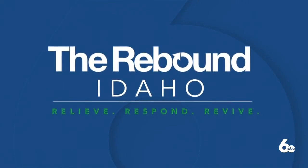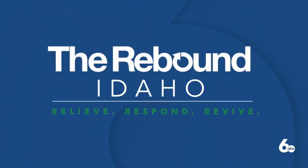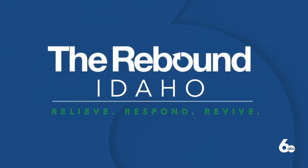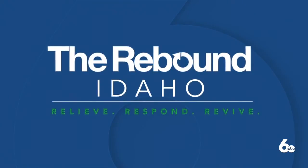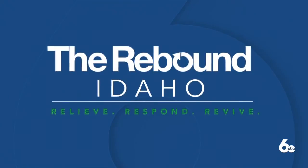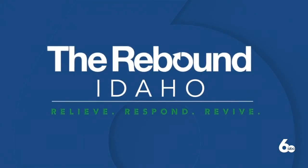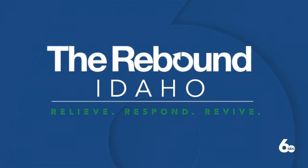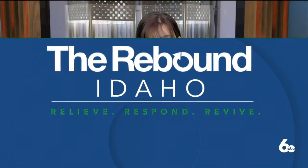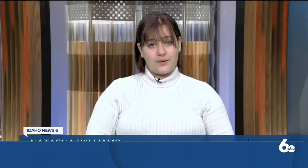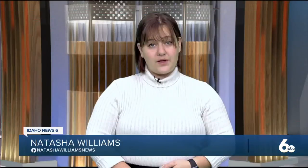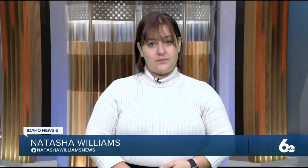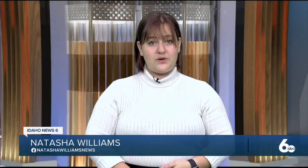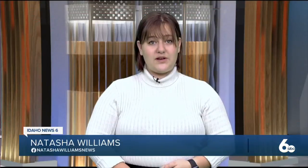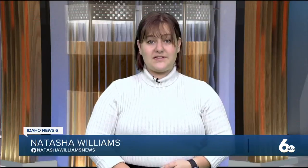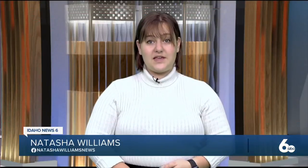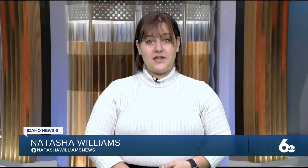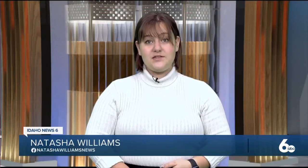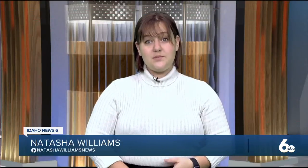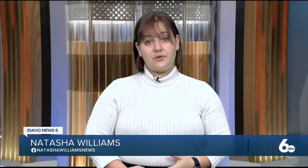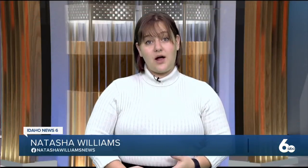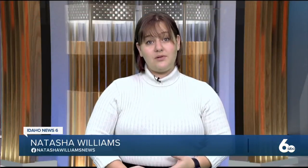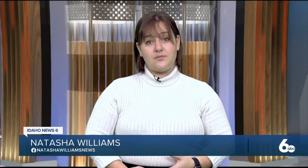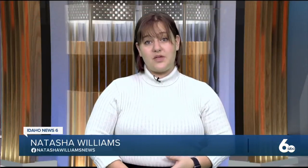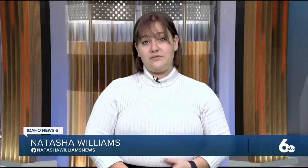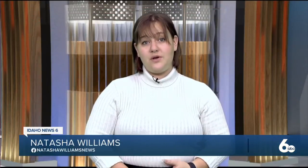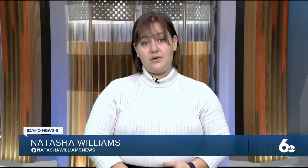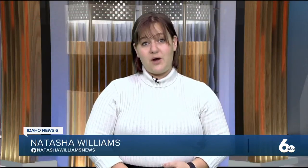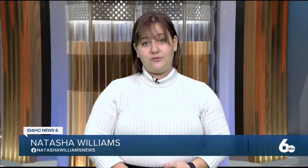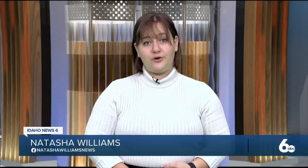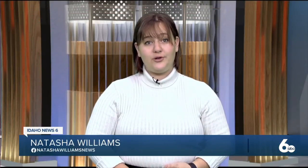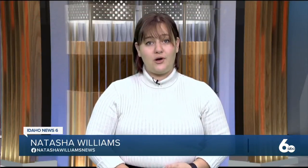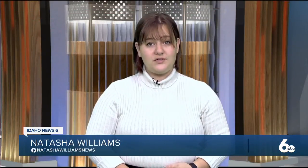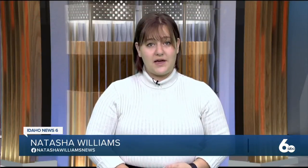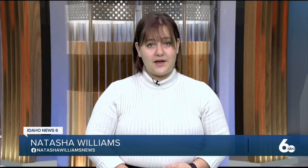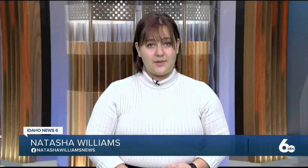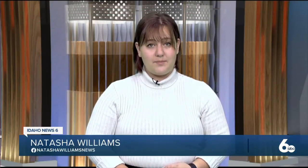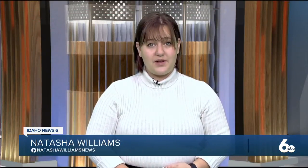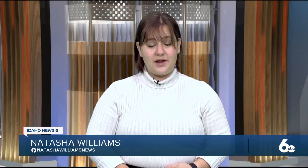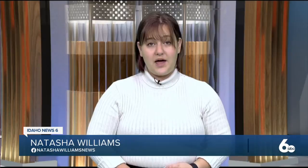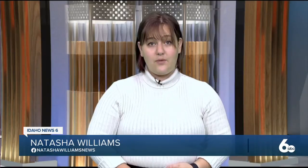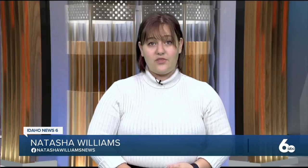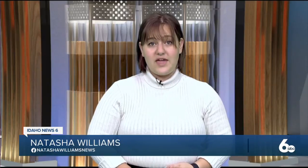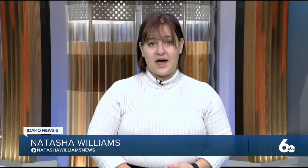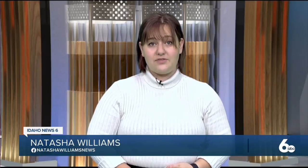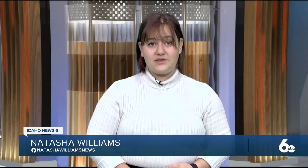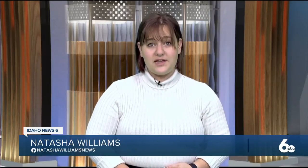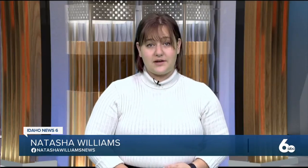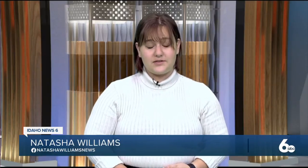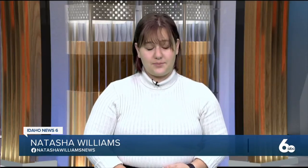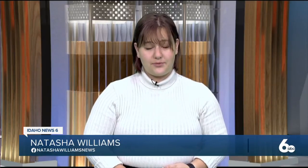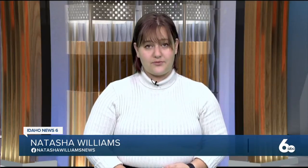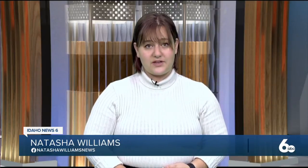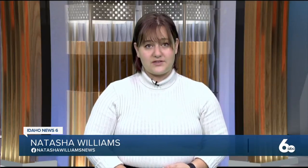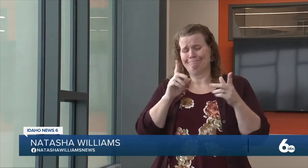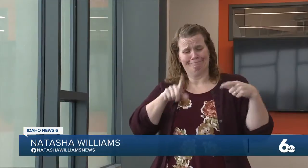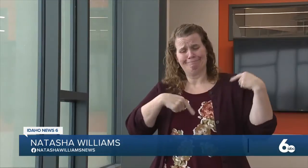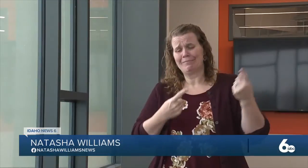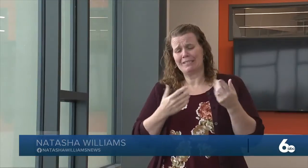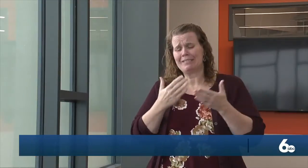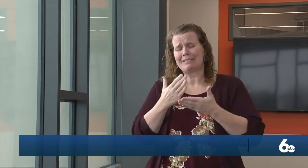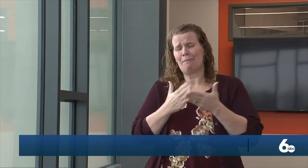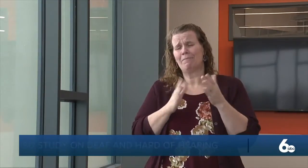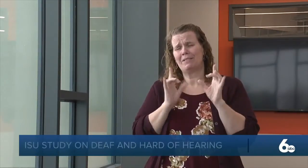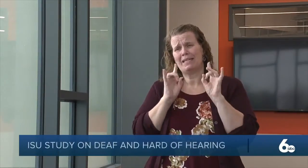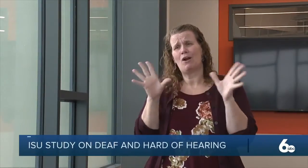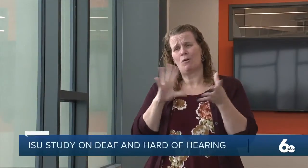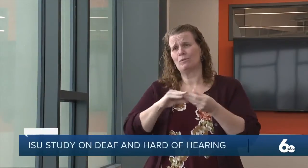Those in the deaf and hard of hearing community say it's a problem they've known about for a long time, but now they have the data to prove it. We've